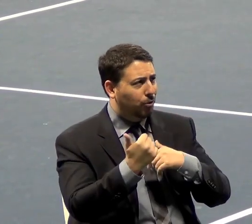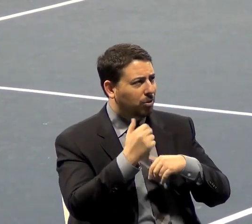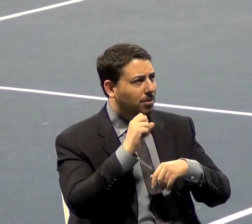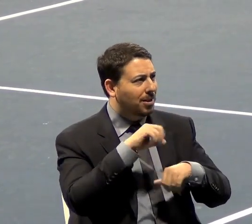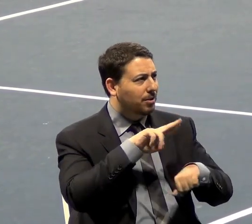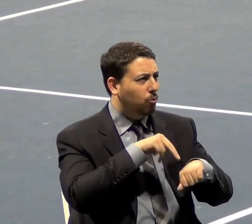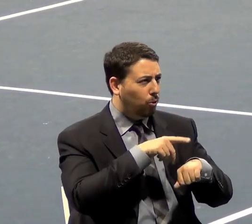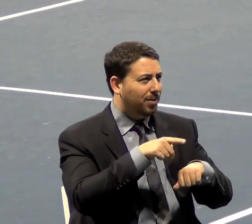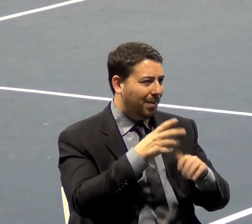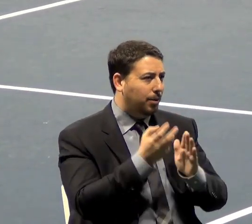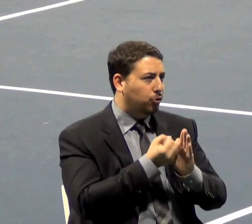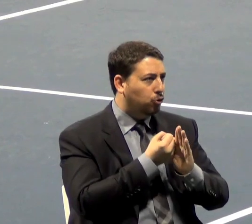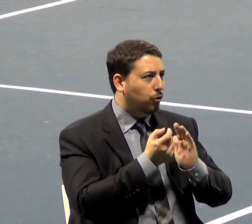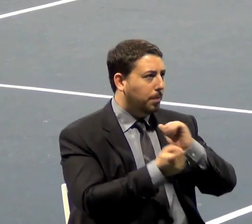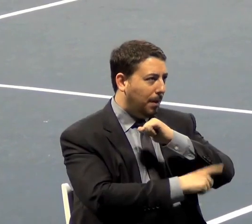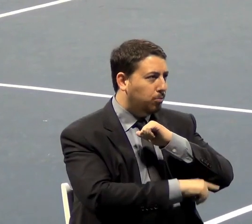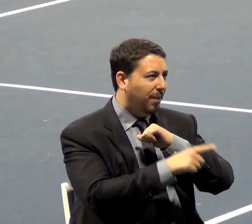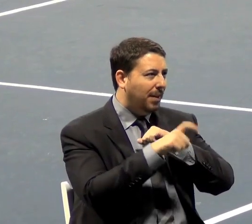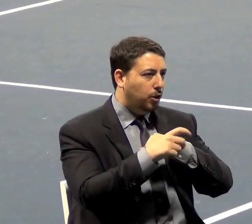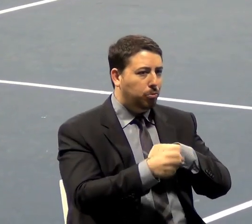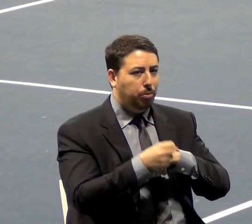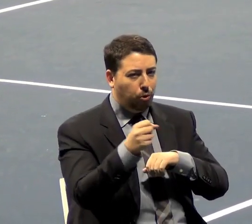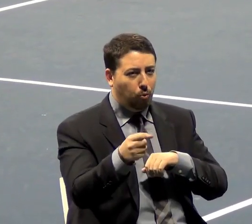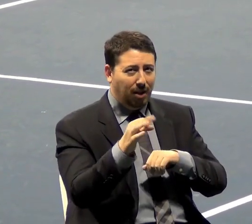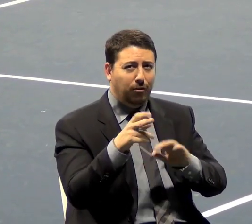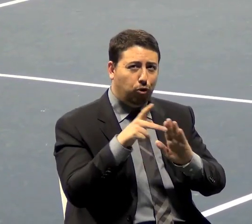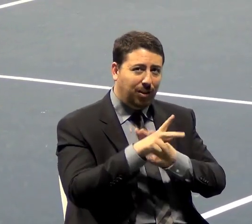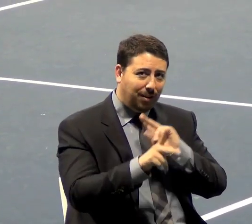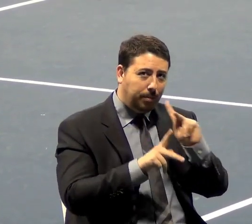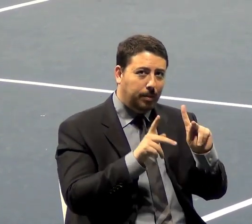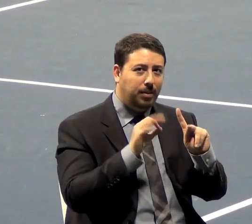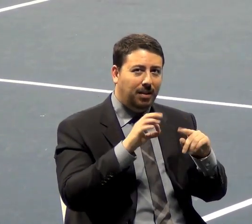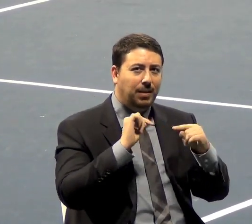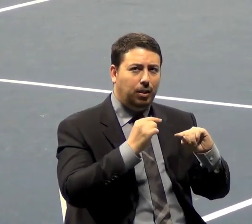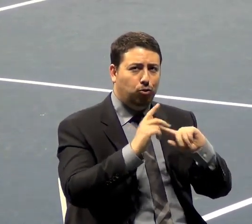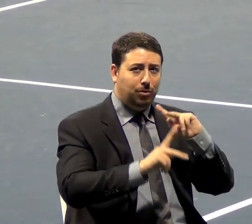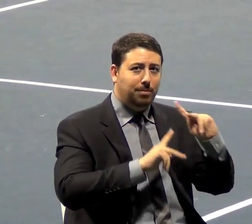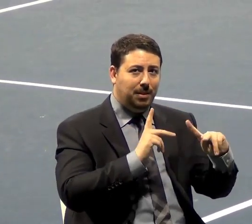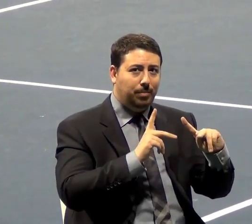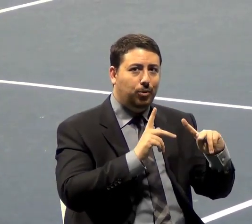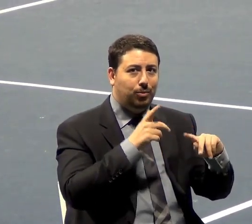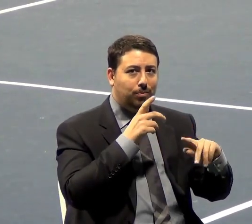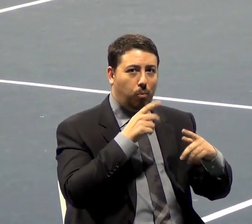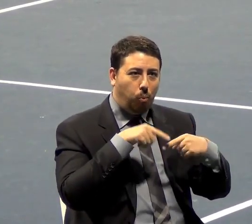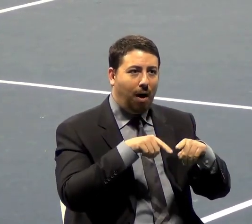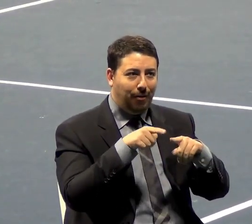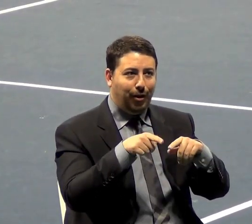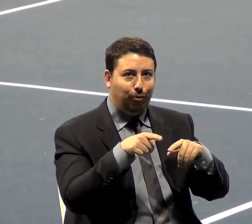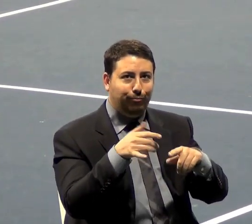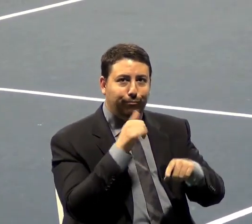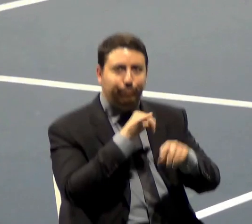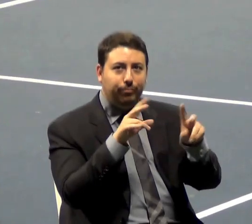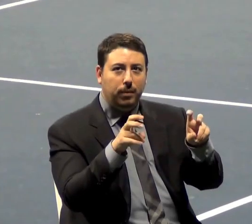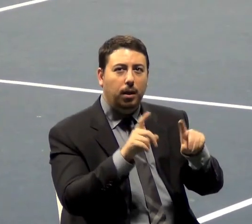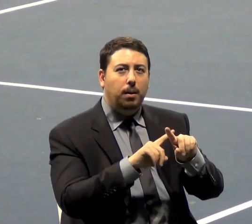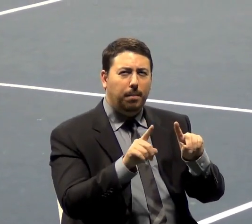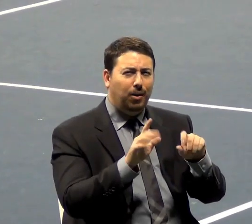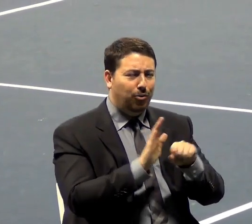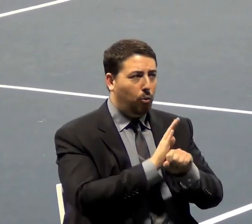punishment and they need to be put away if they're killing people and injuring people under the influence. But the whole thing is, if somebody wants